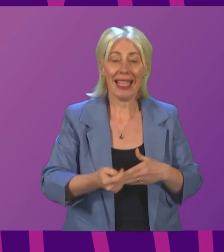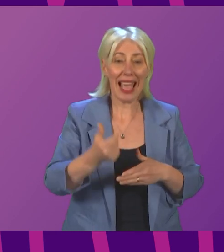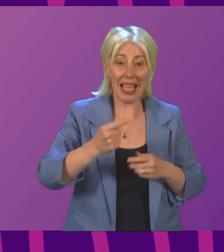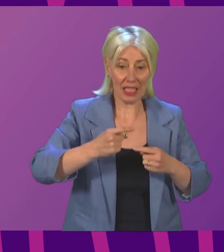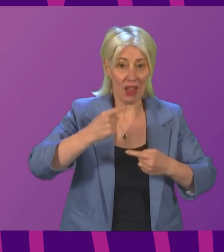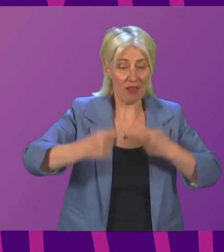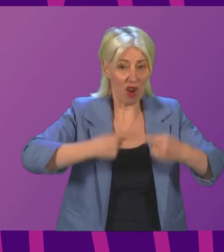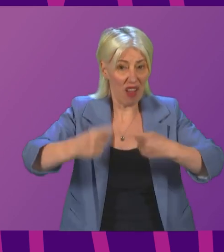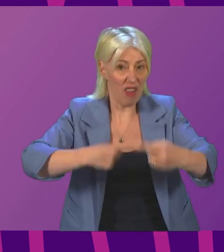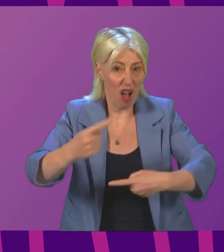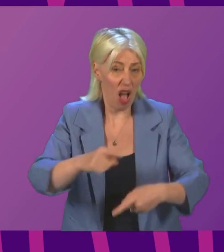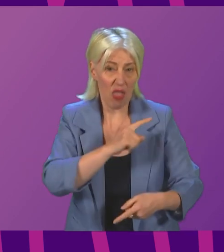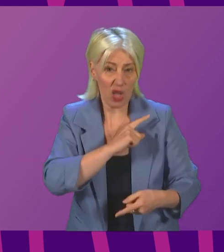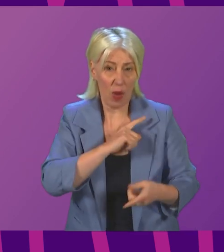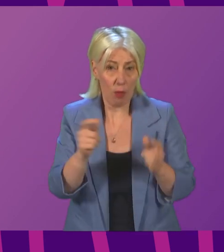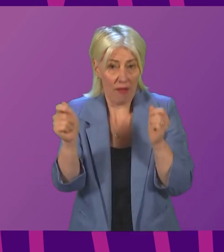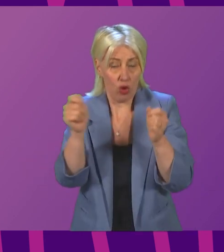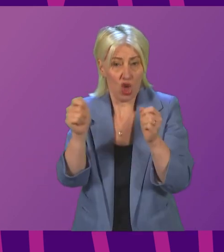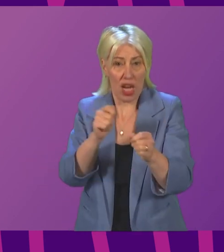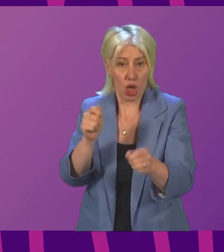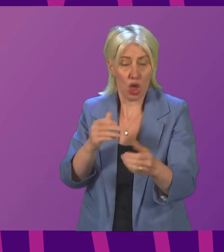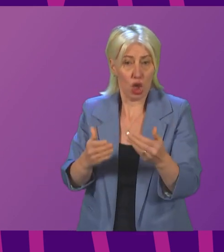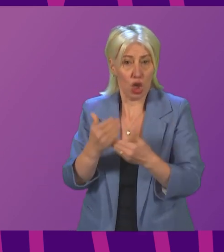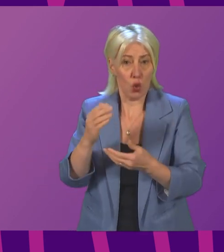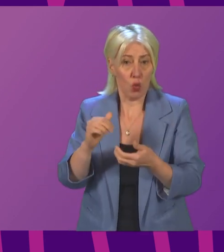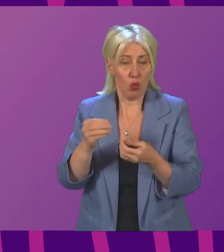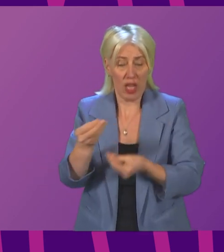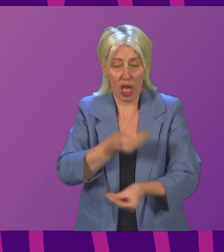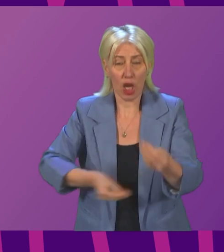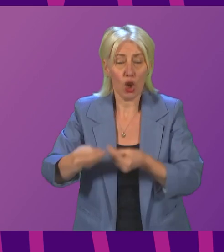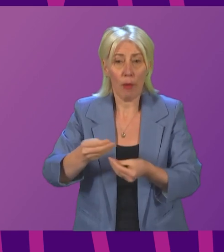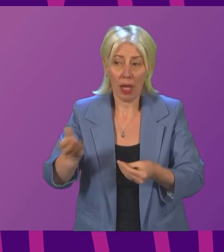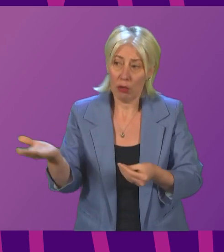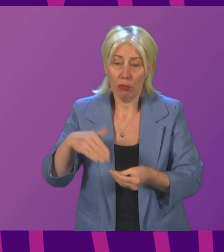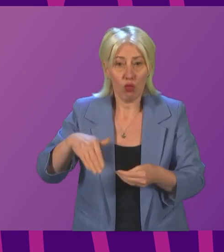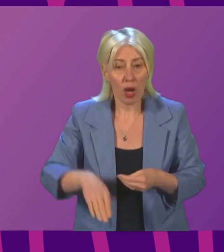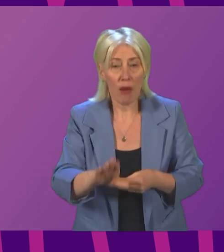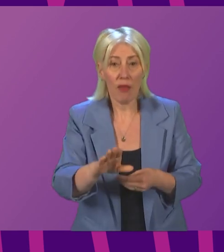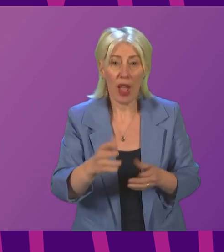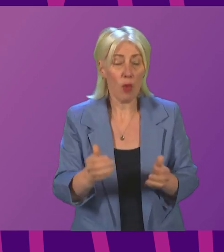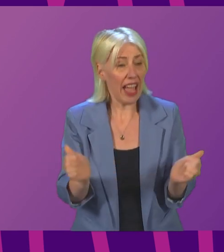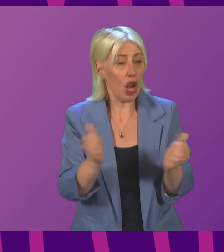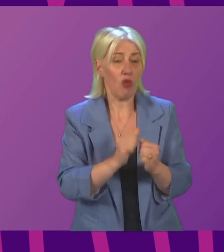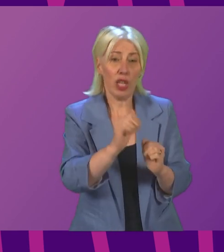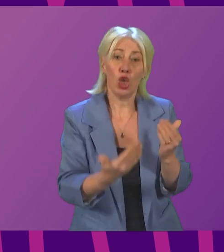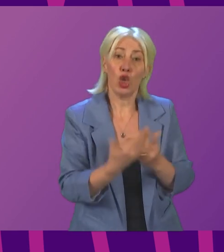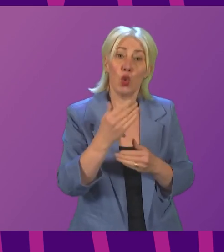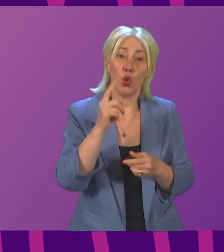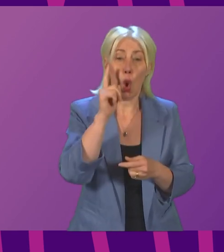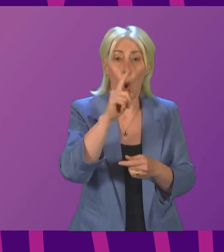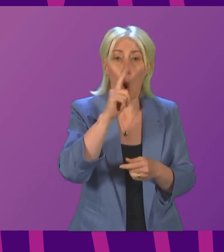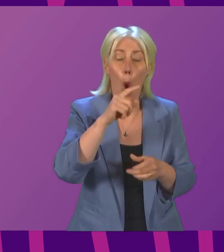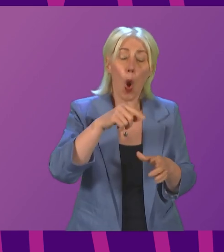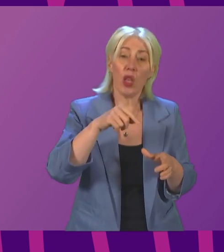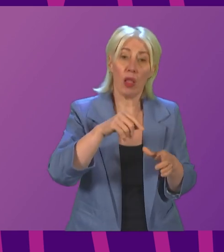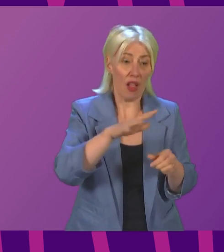maximum economic recovery. I do not think we can go and continue to give the go-ahead to new oil fields. I do not think that